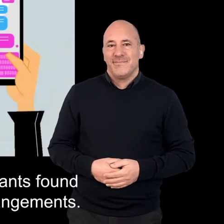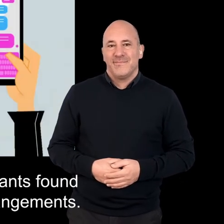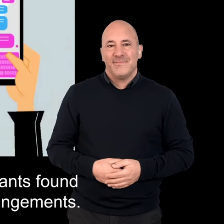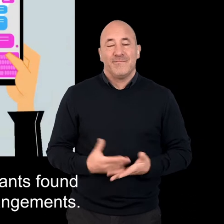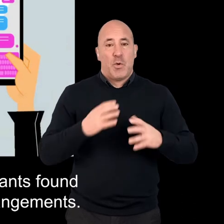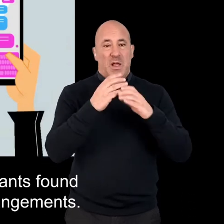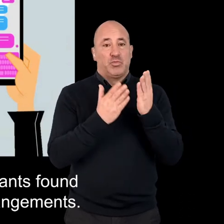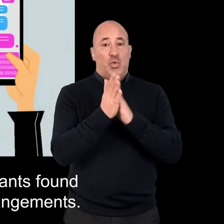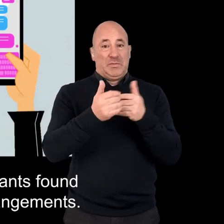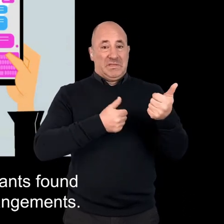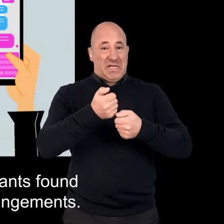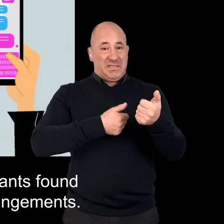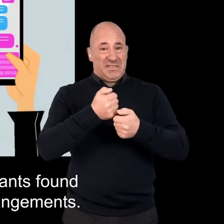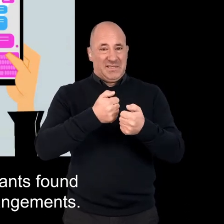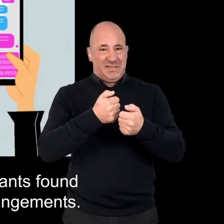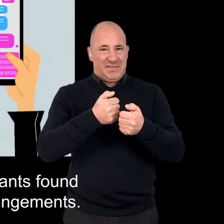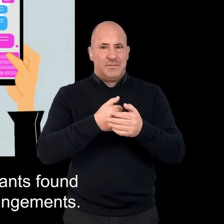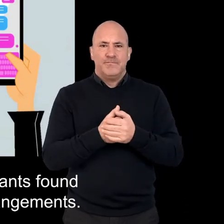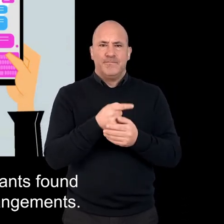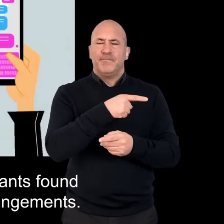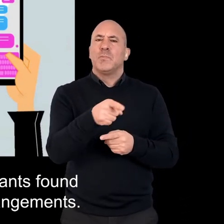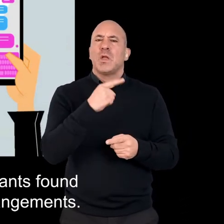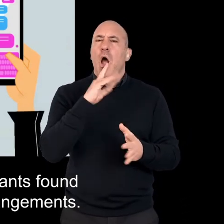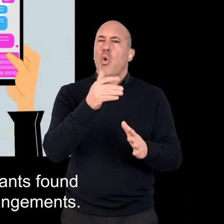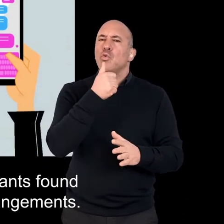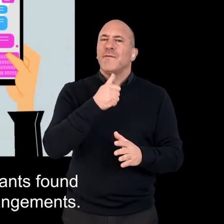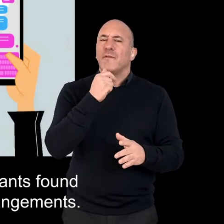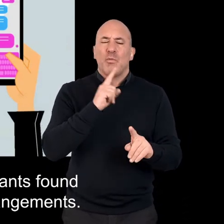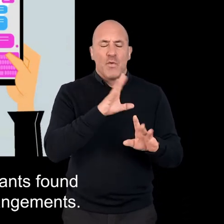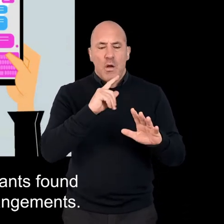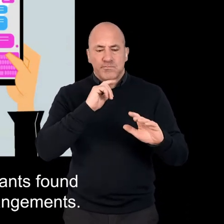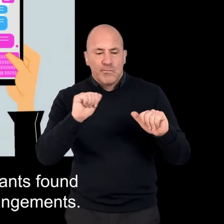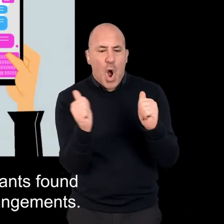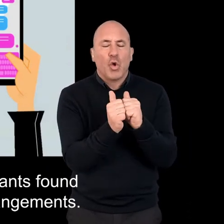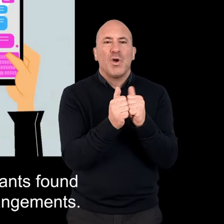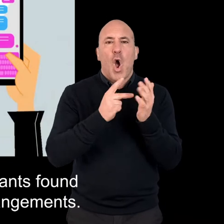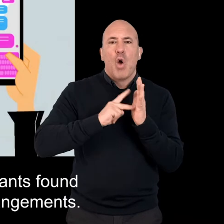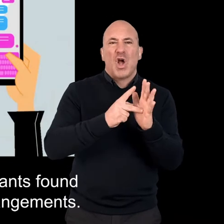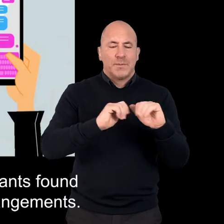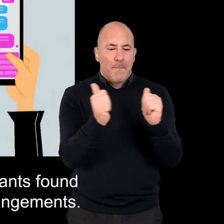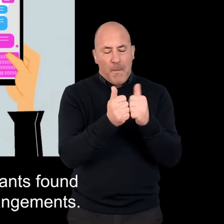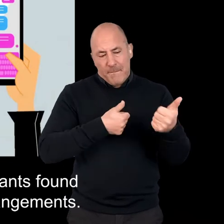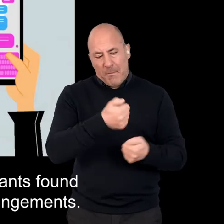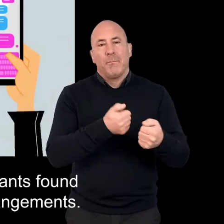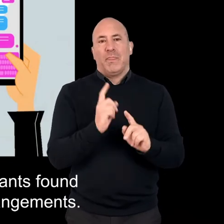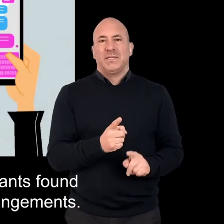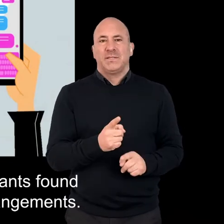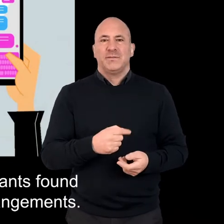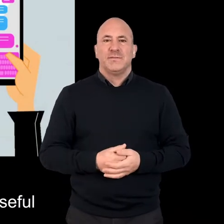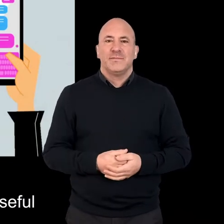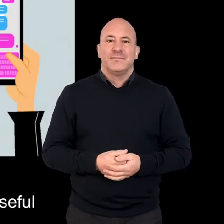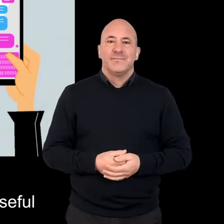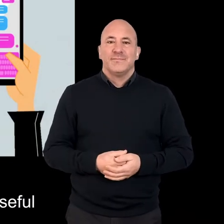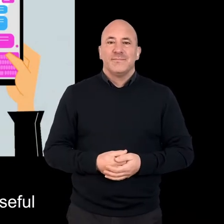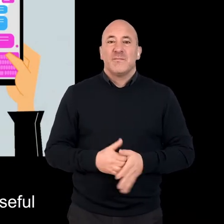So, for communication by text, participants found it useful, particularly for confirming arrangements.